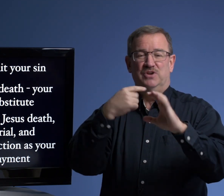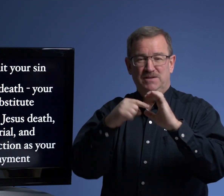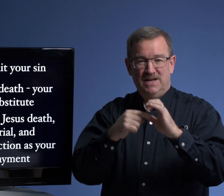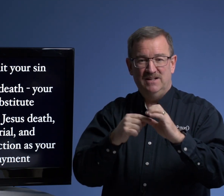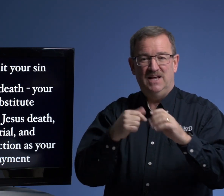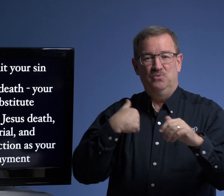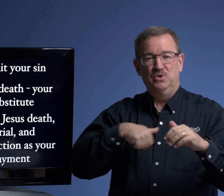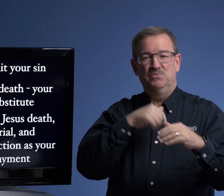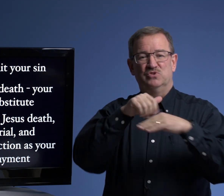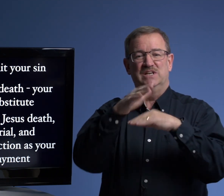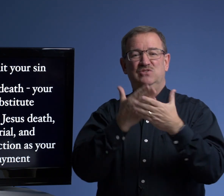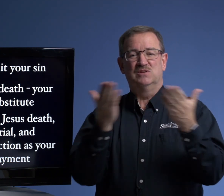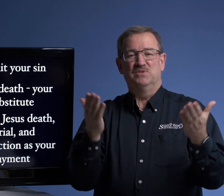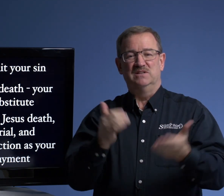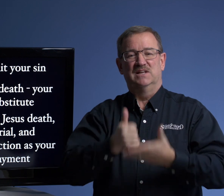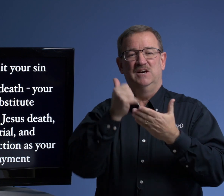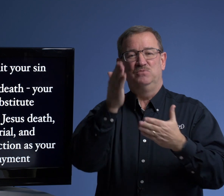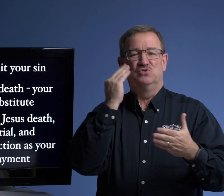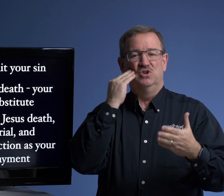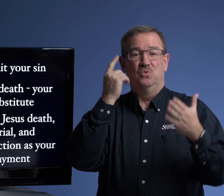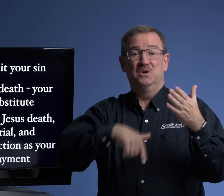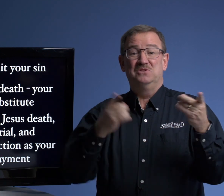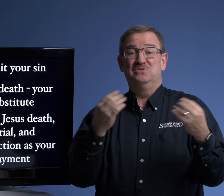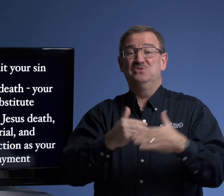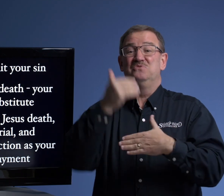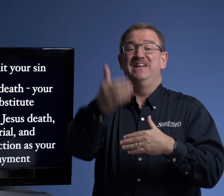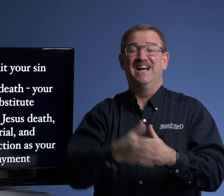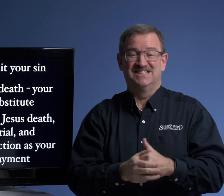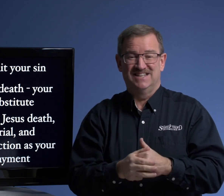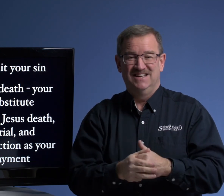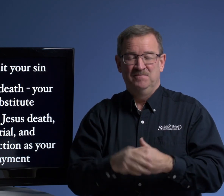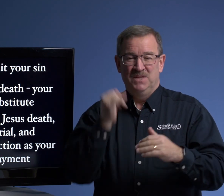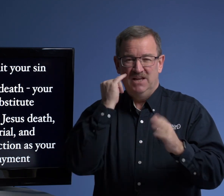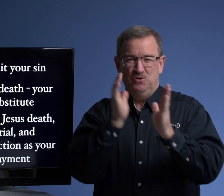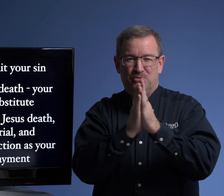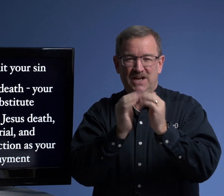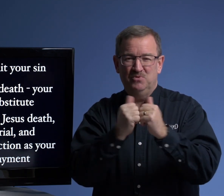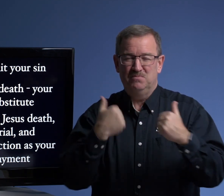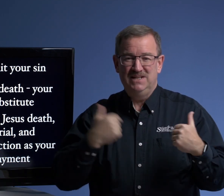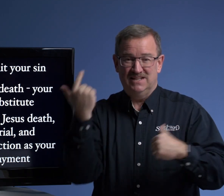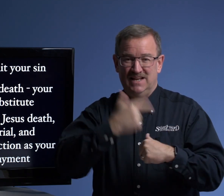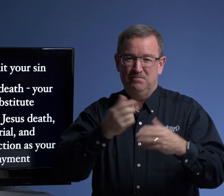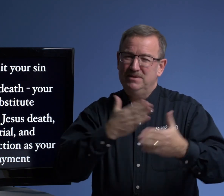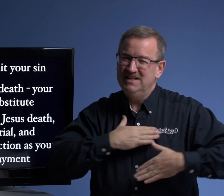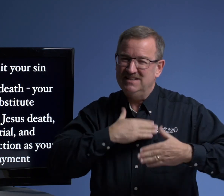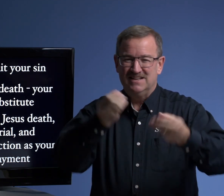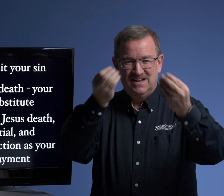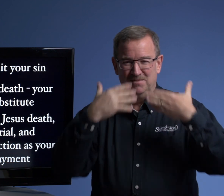email, and we will send you some things to help you to know. What do you do next? If you prayed with me today, please let